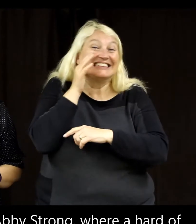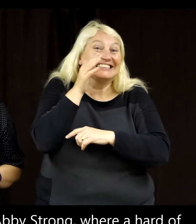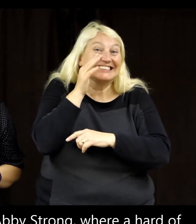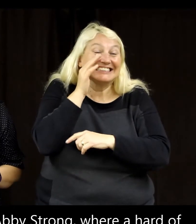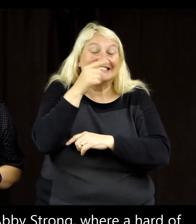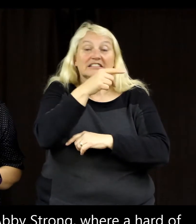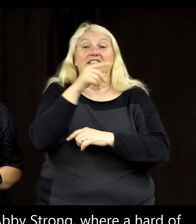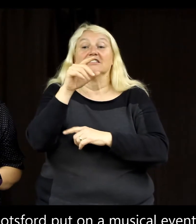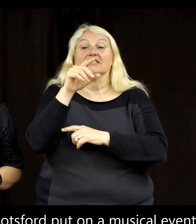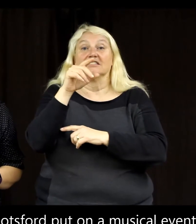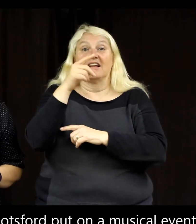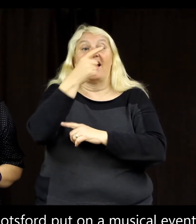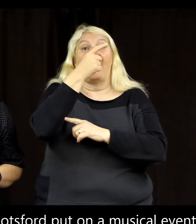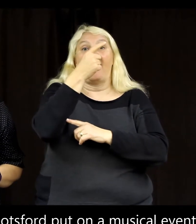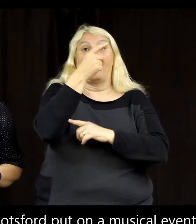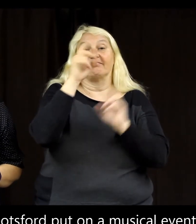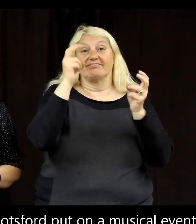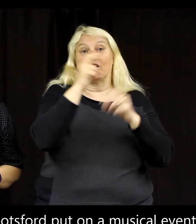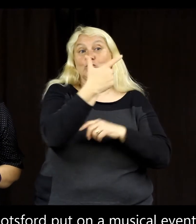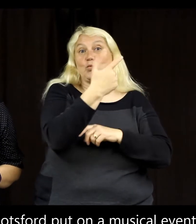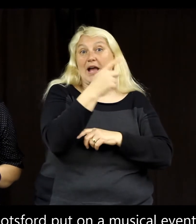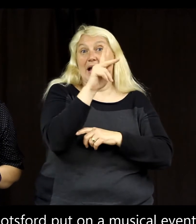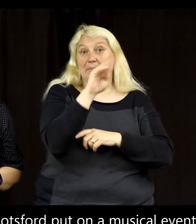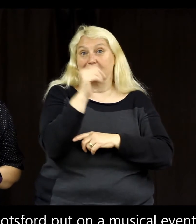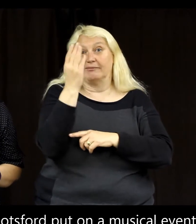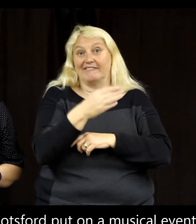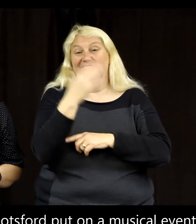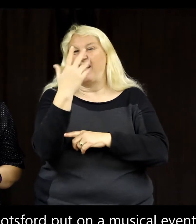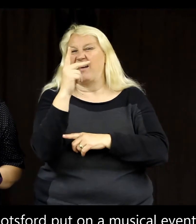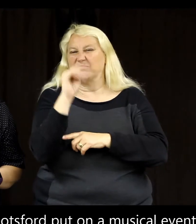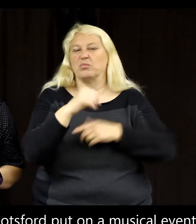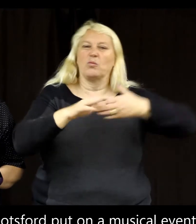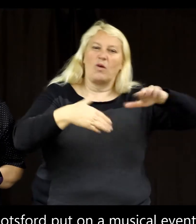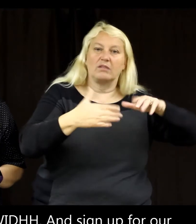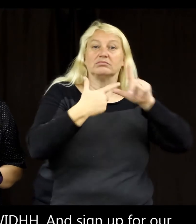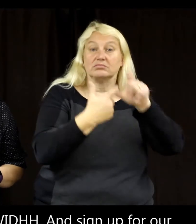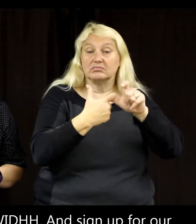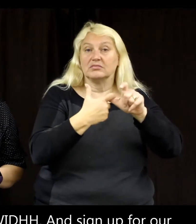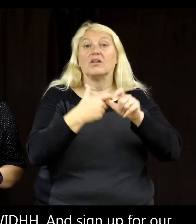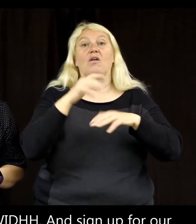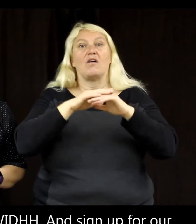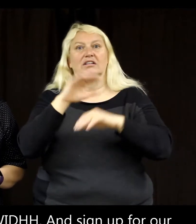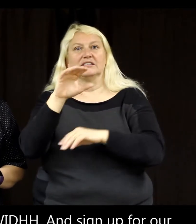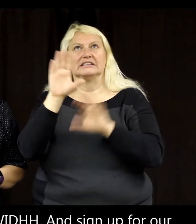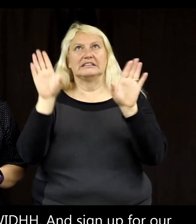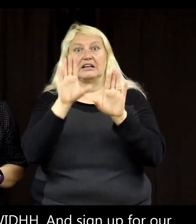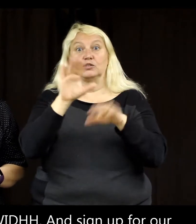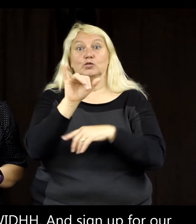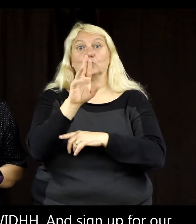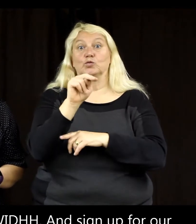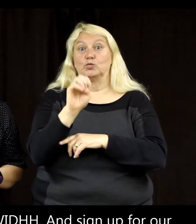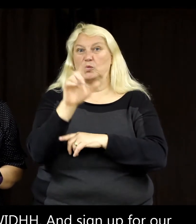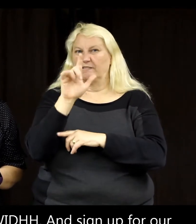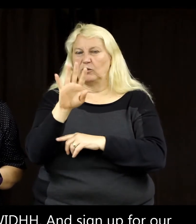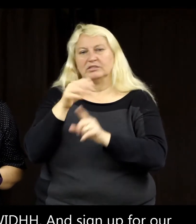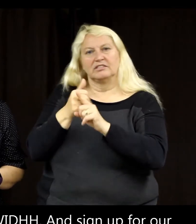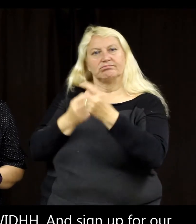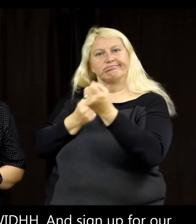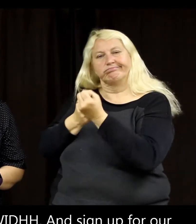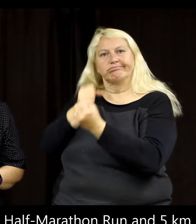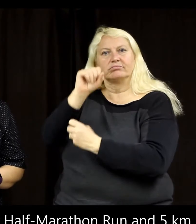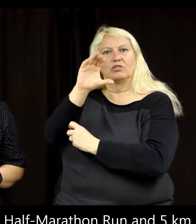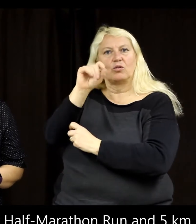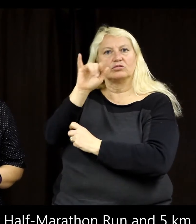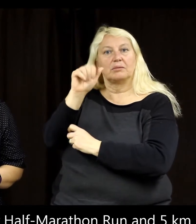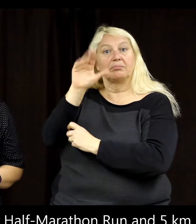half marathon run and 5km walk run on Sunday, June 24th, where the funds raised will support